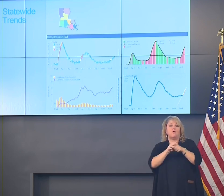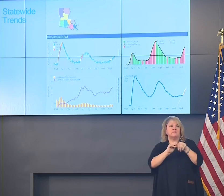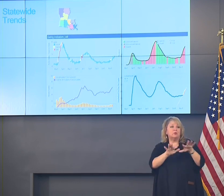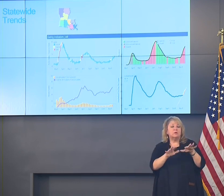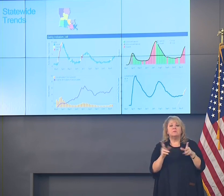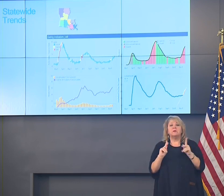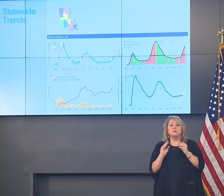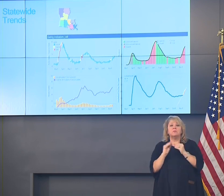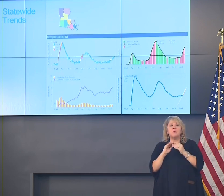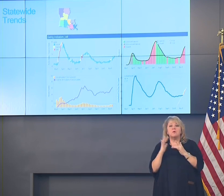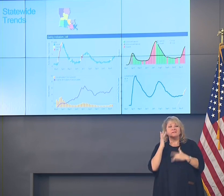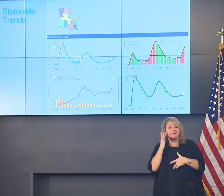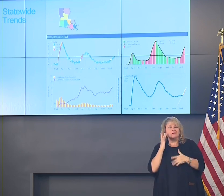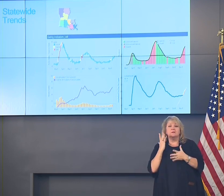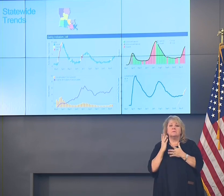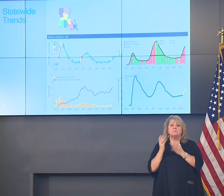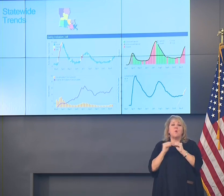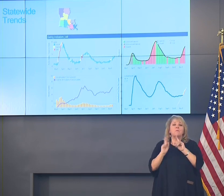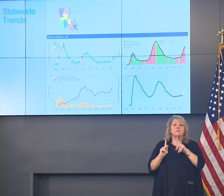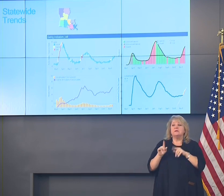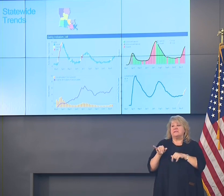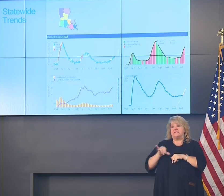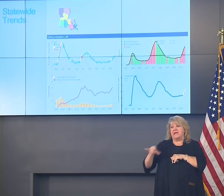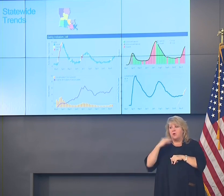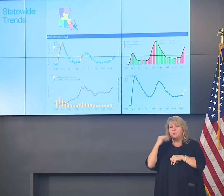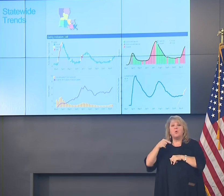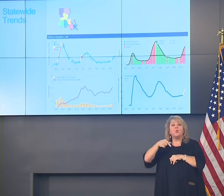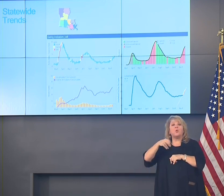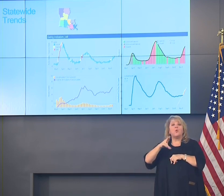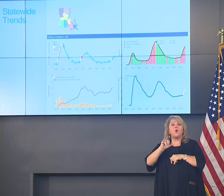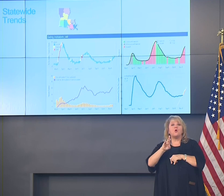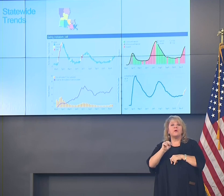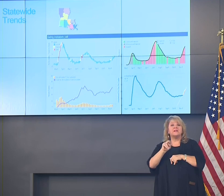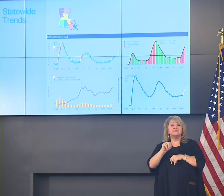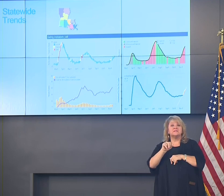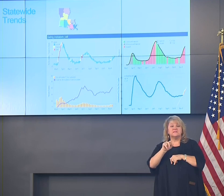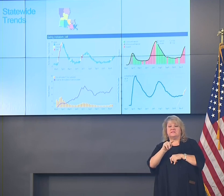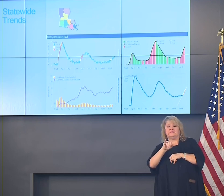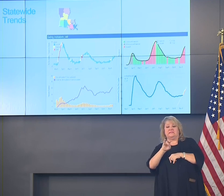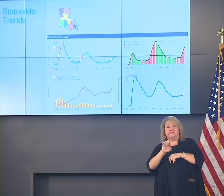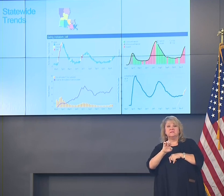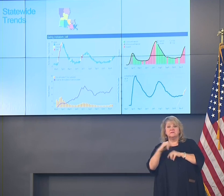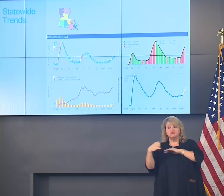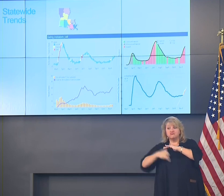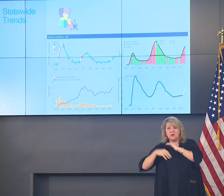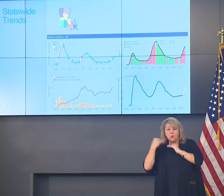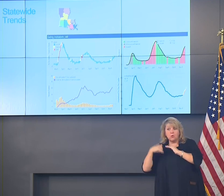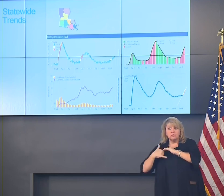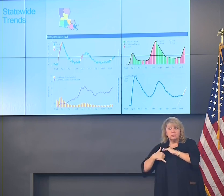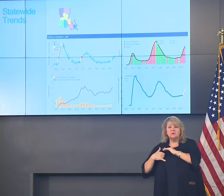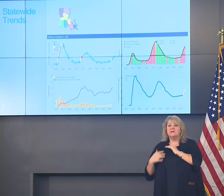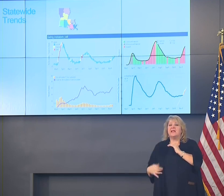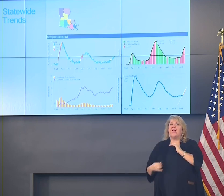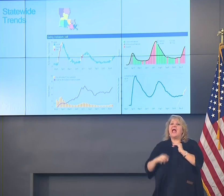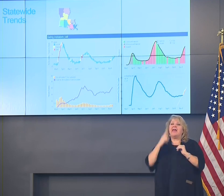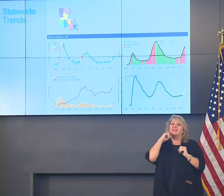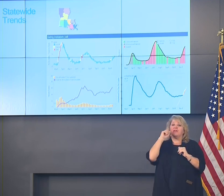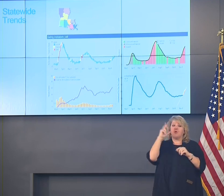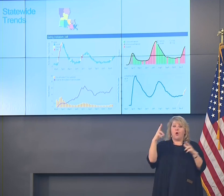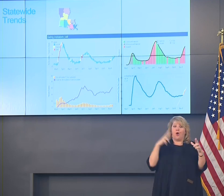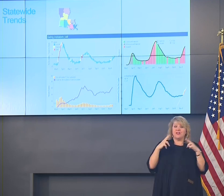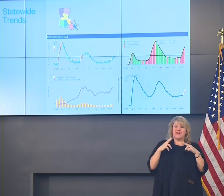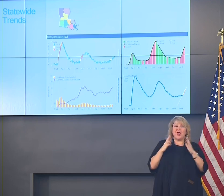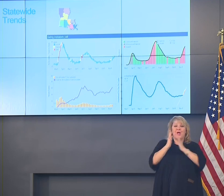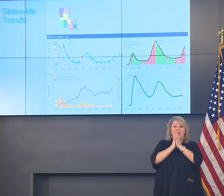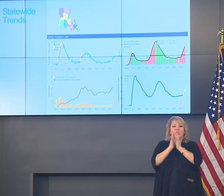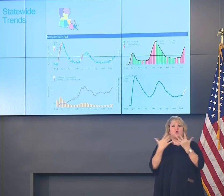exposed, more people are being told to quarantine, there's more reason for people to get tested. And I do think ahead of the holidays people wanted to get tested as